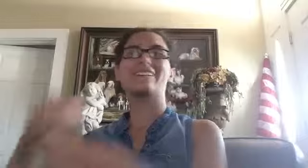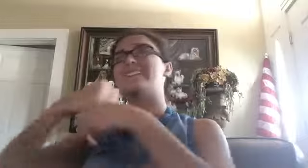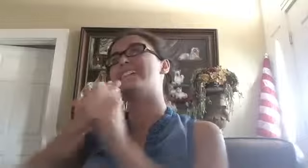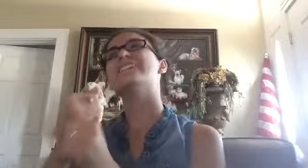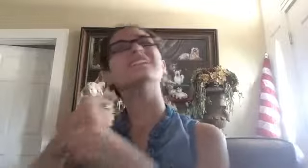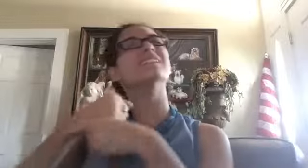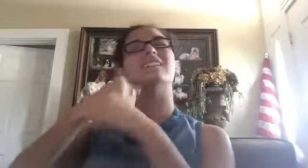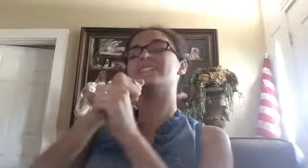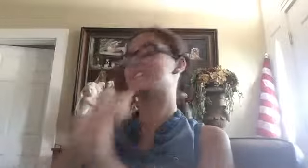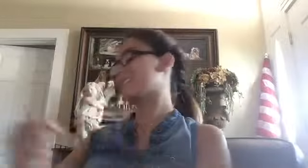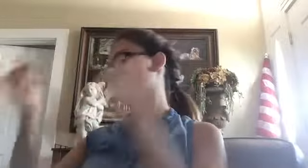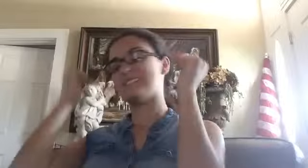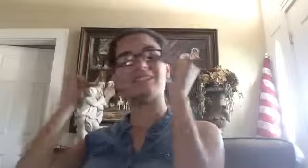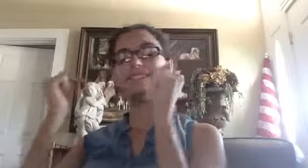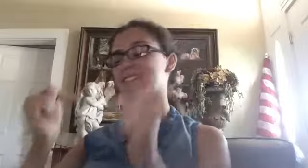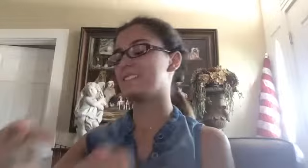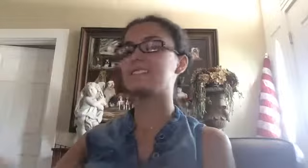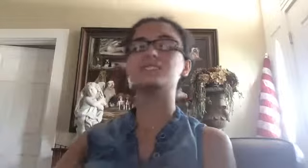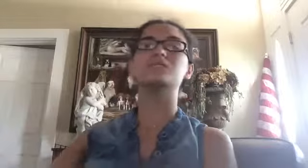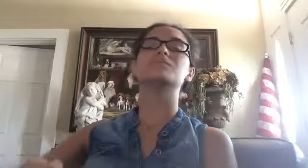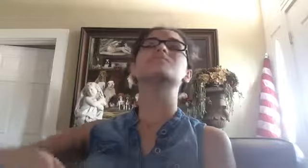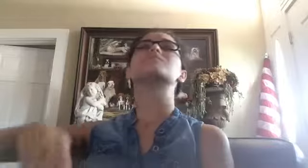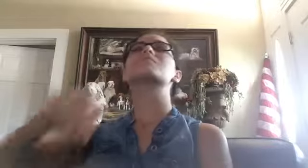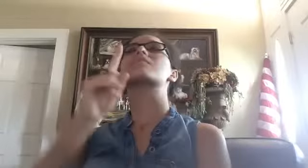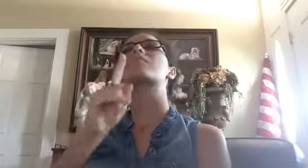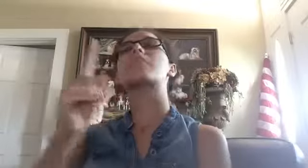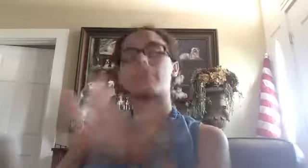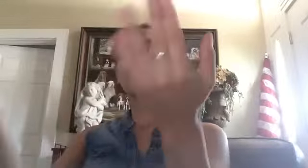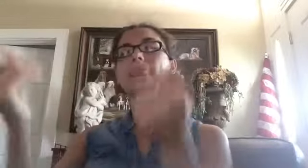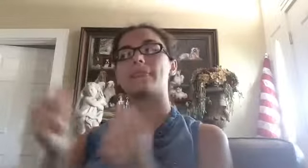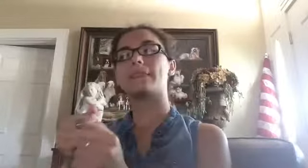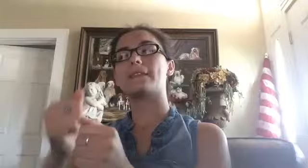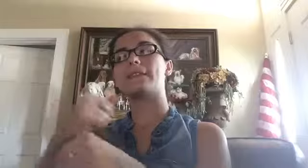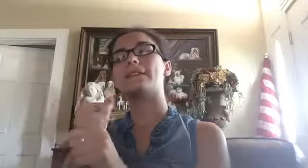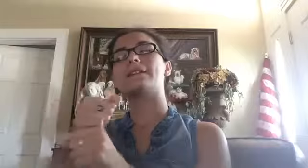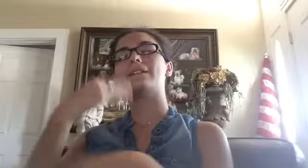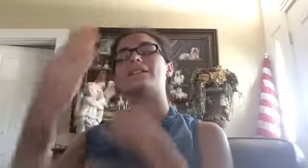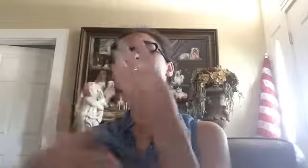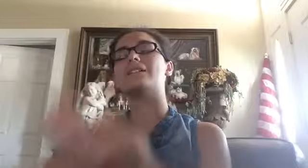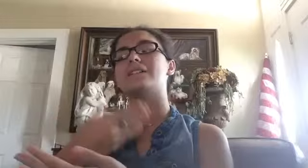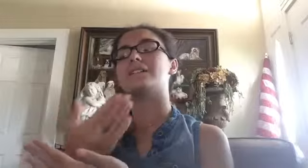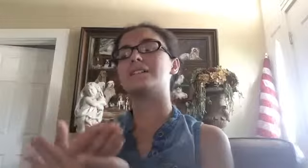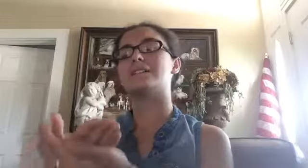I'll never live here, you'll make me whole.